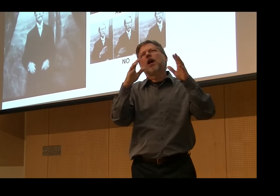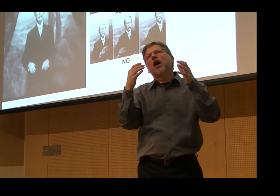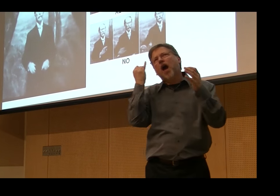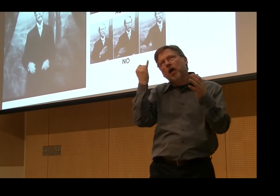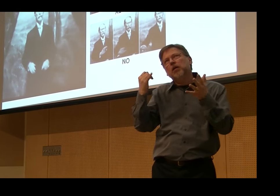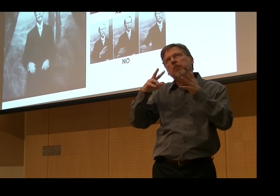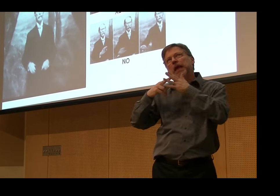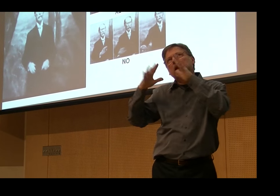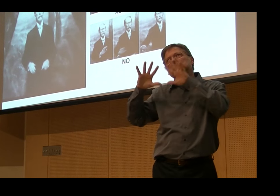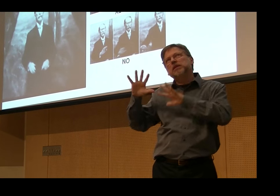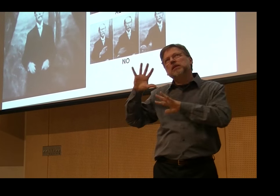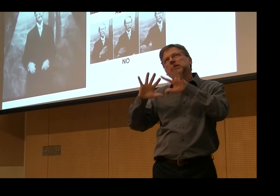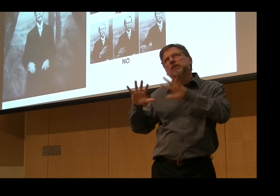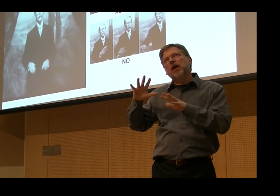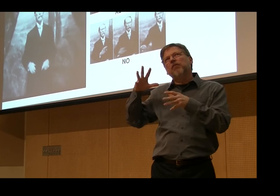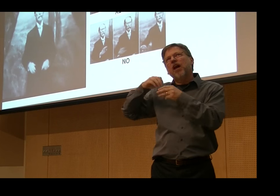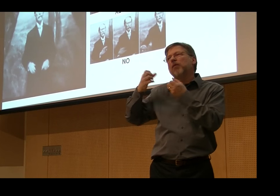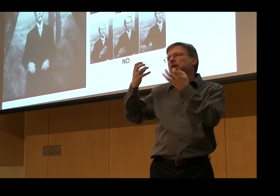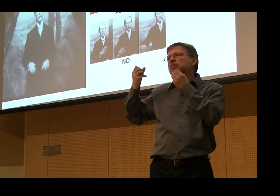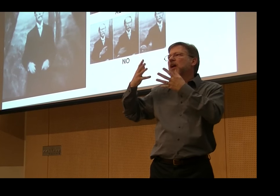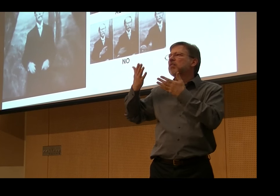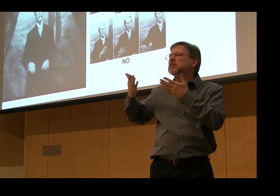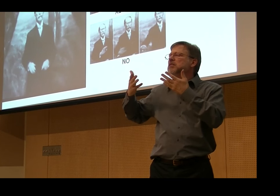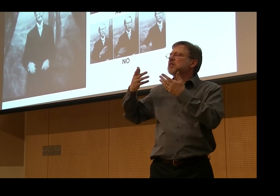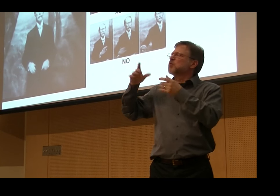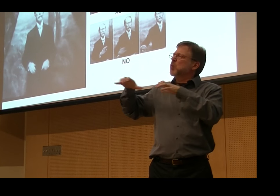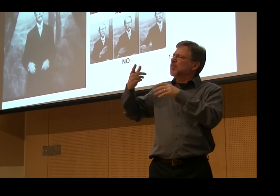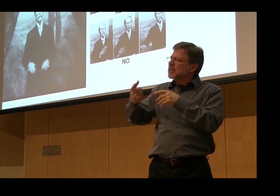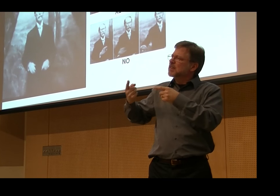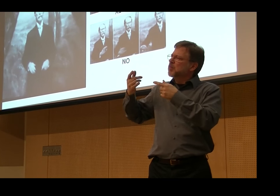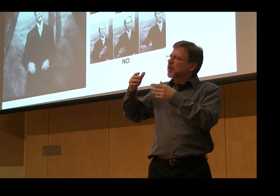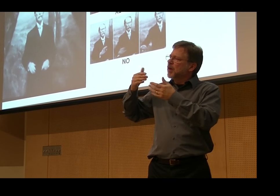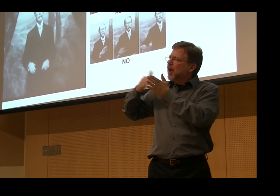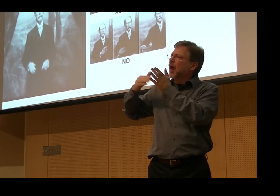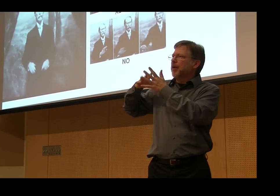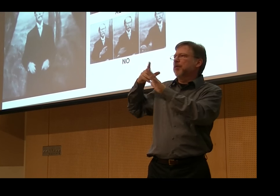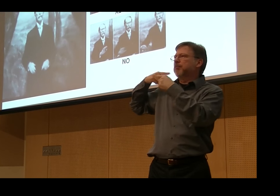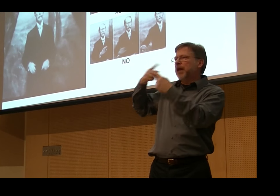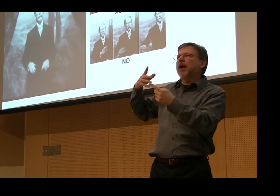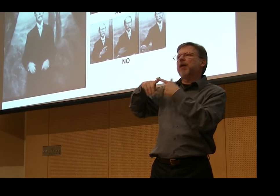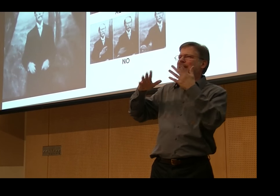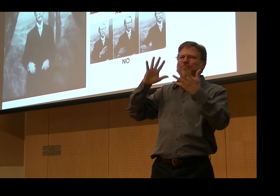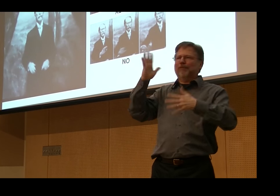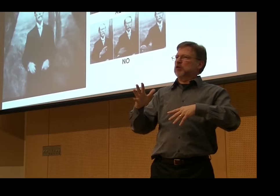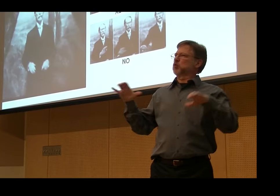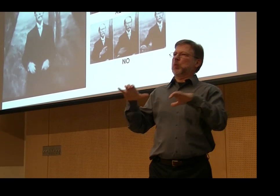And you don't see in the modern version any vestiges of the sequencing or the multi